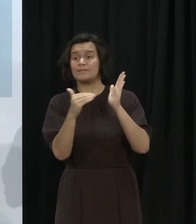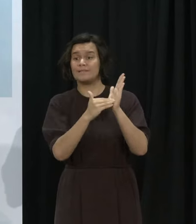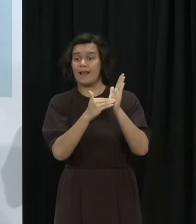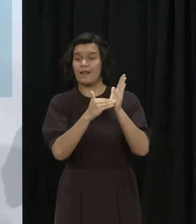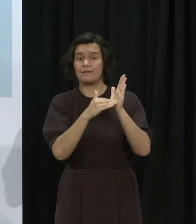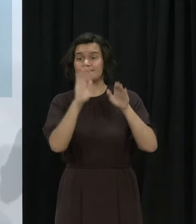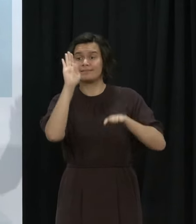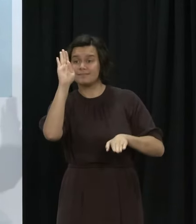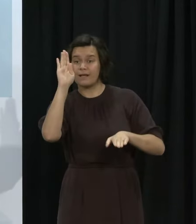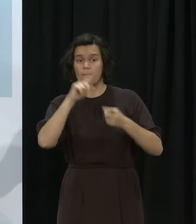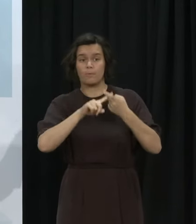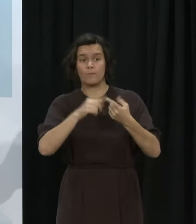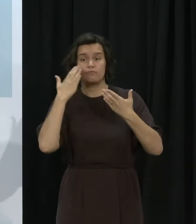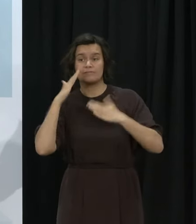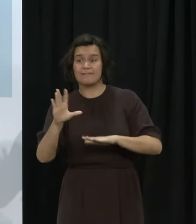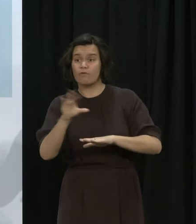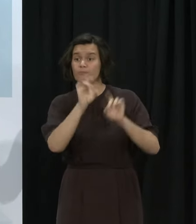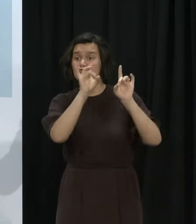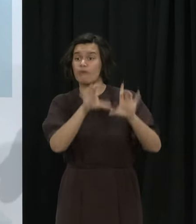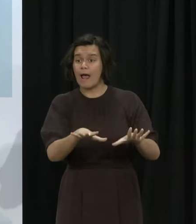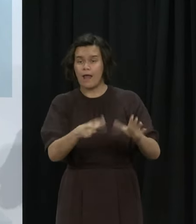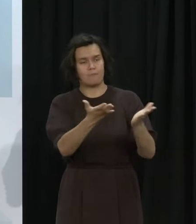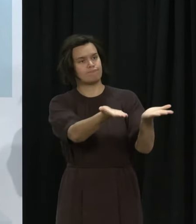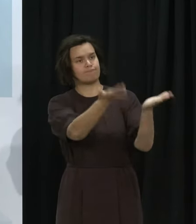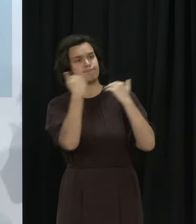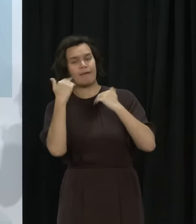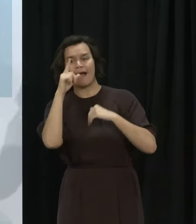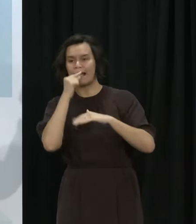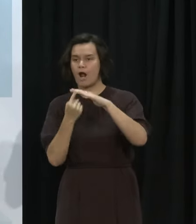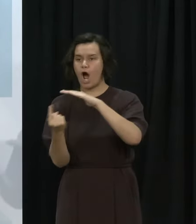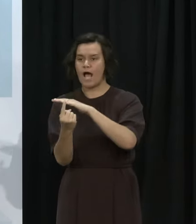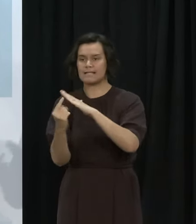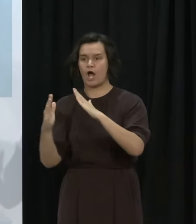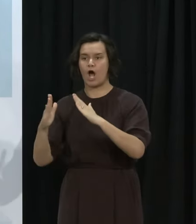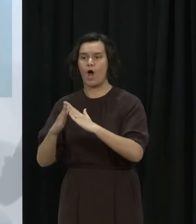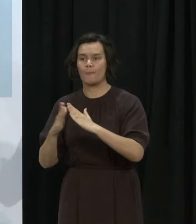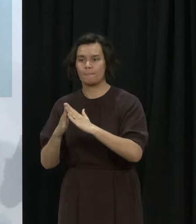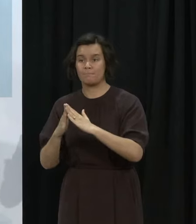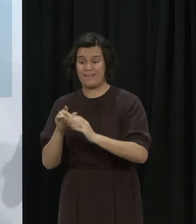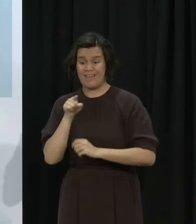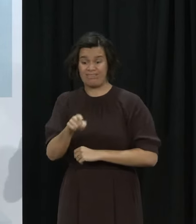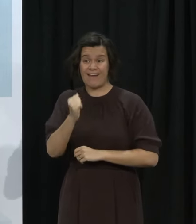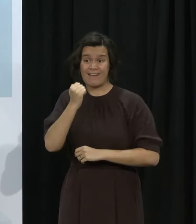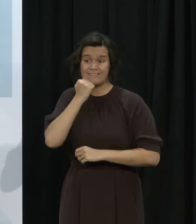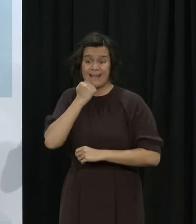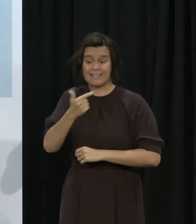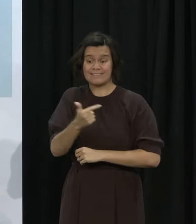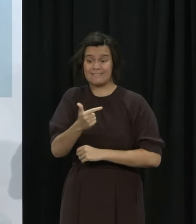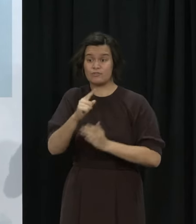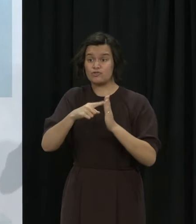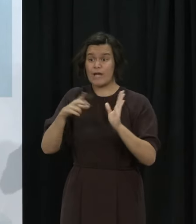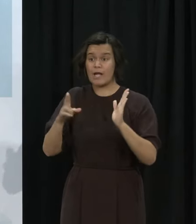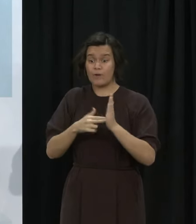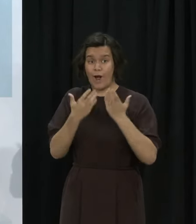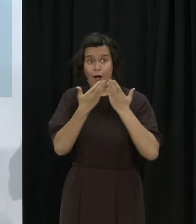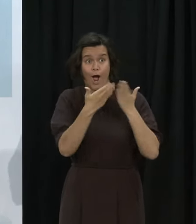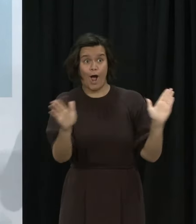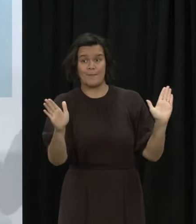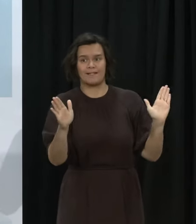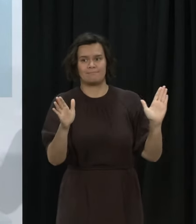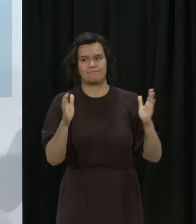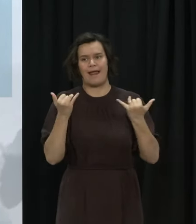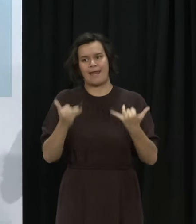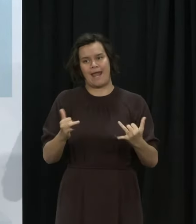the rollout of that booster programme and have as many people boosted with their vaccination before we have people